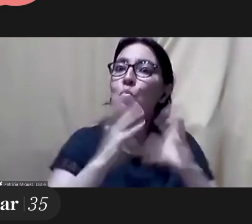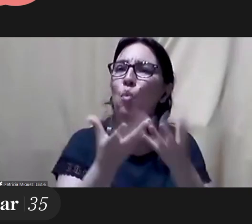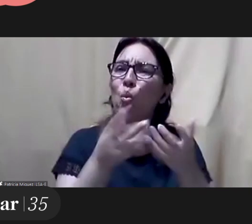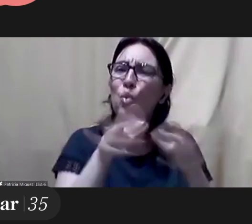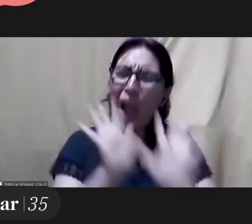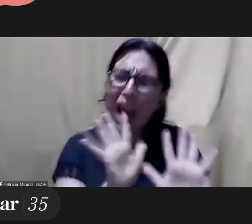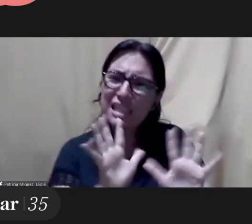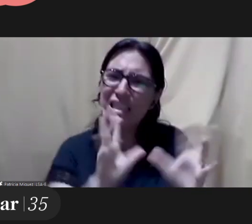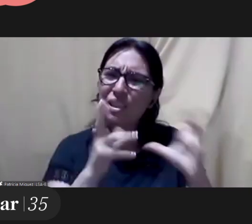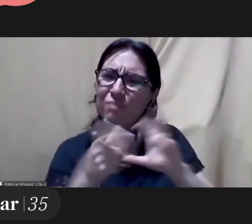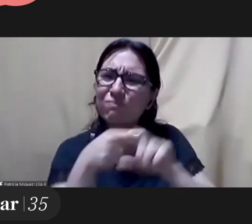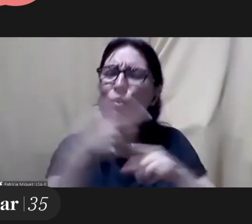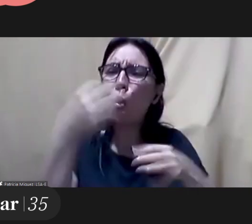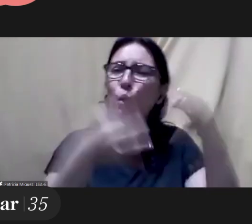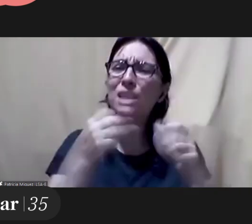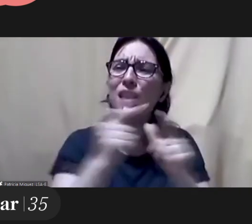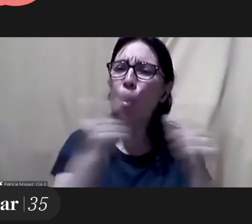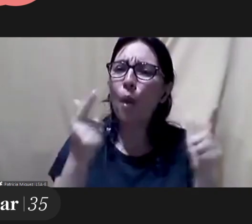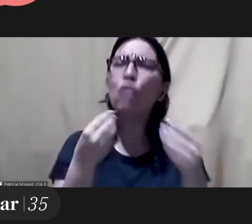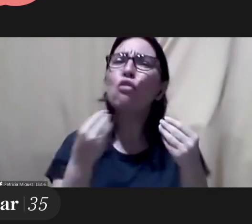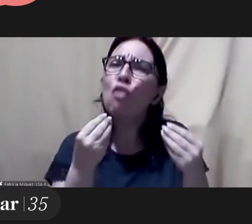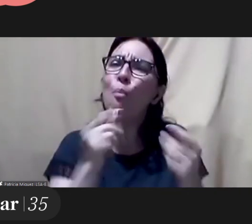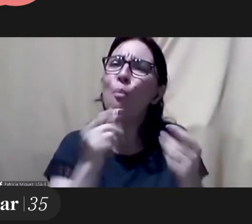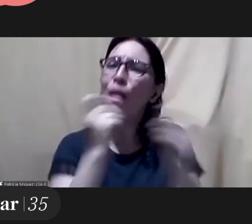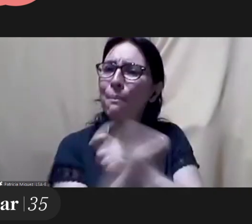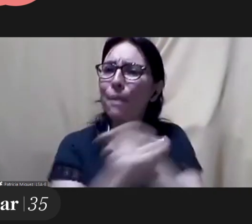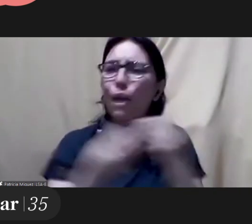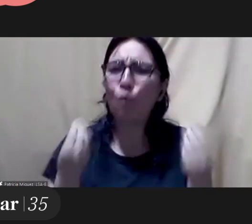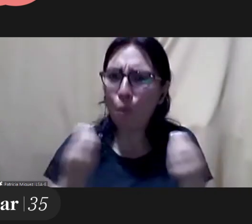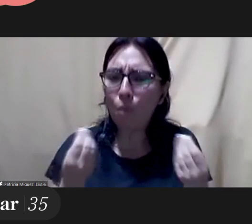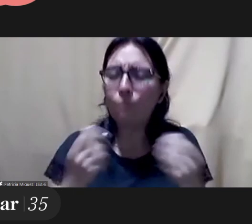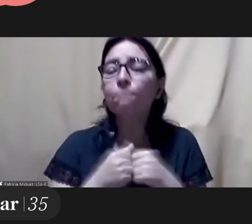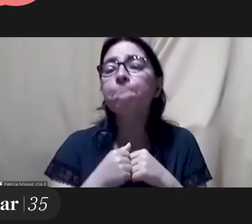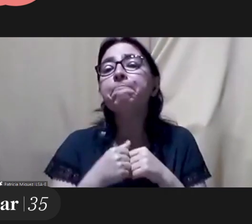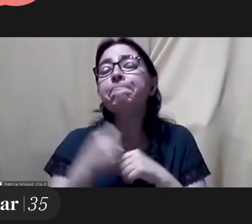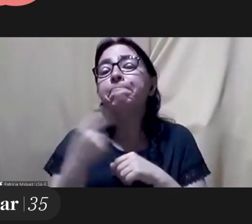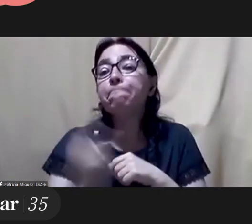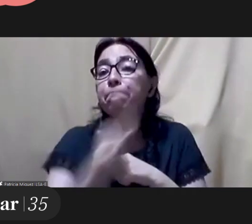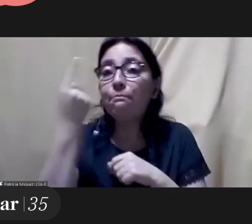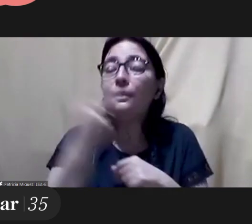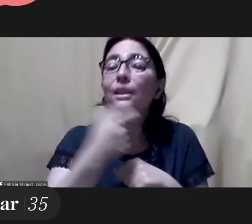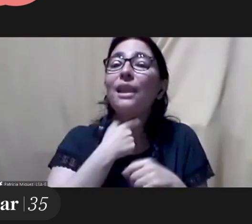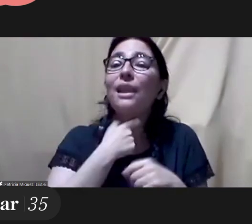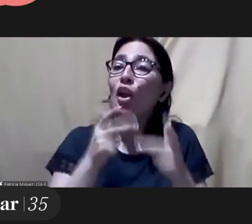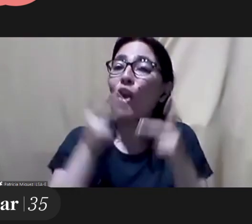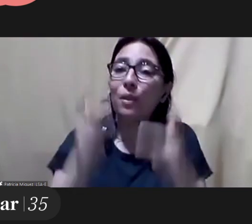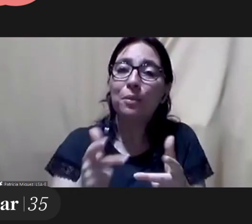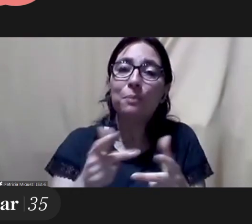exit this precarious world that has become so injustice. I would like to point out